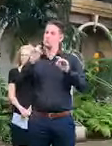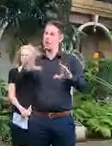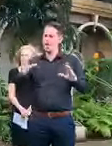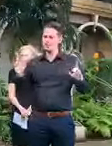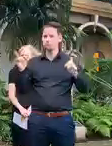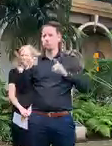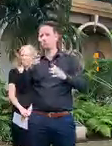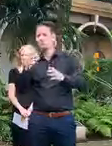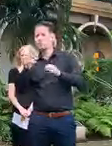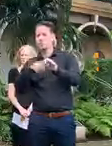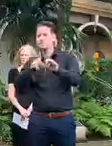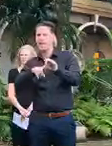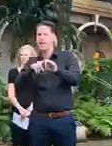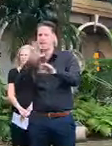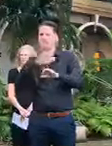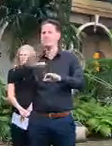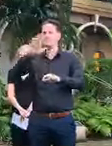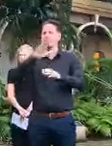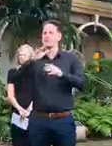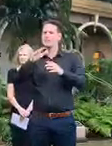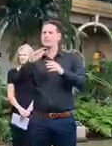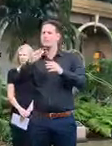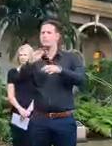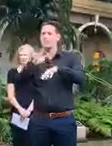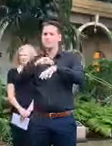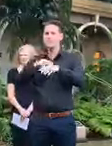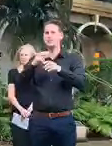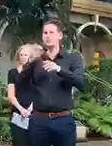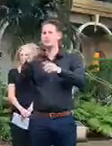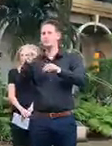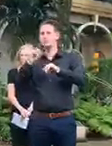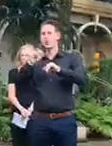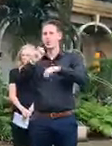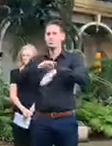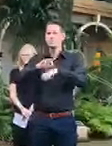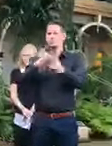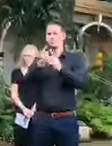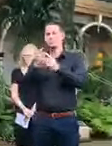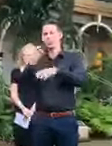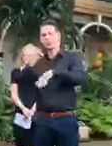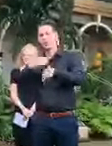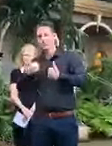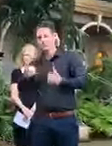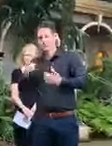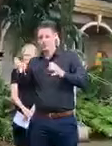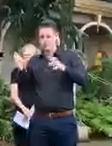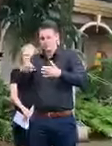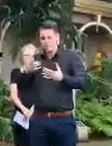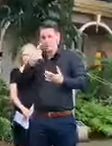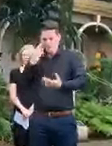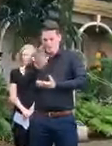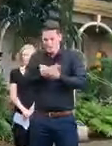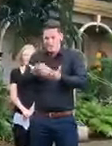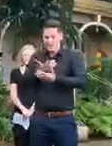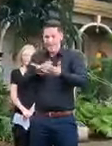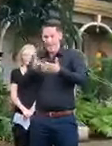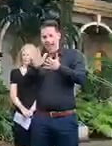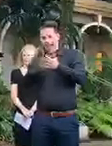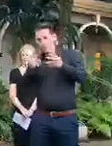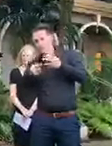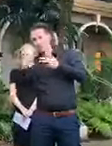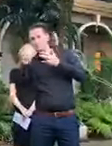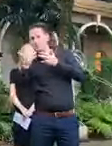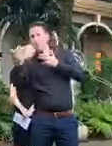that we are continuing to plot our path through this incredible journey that we are